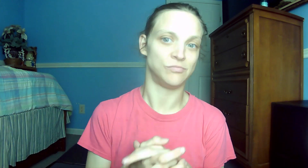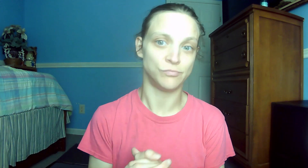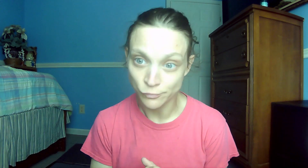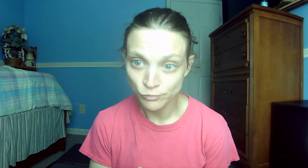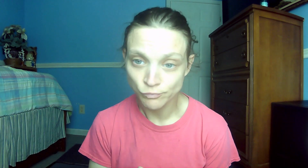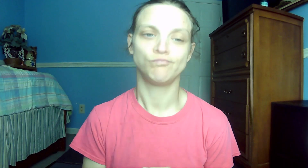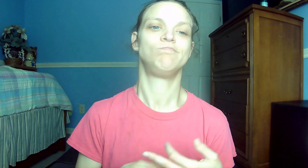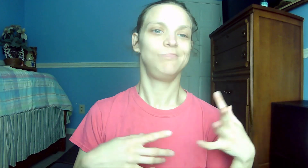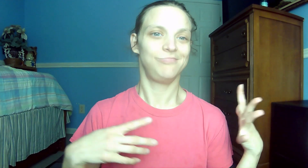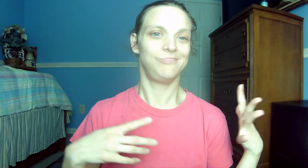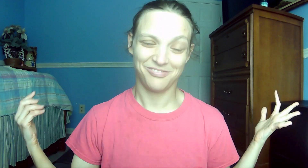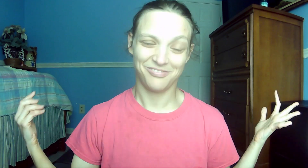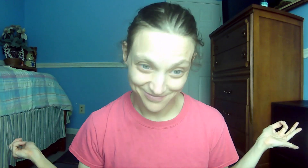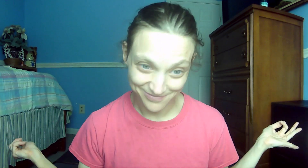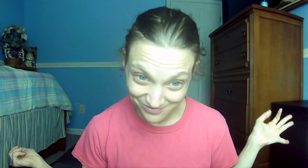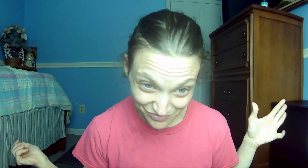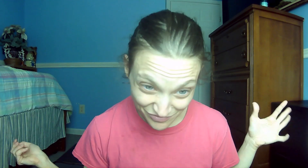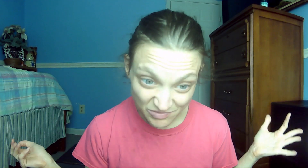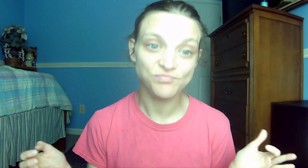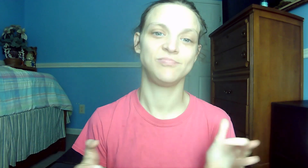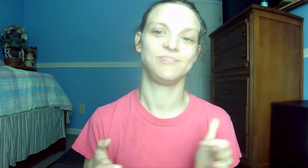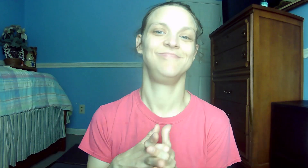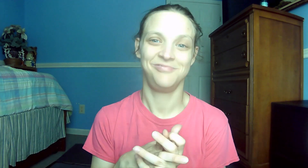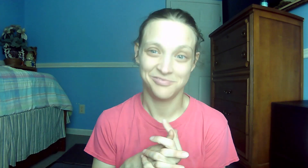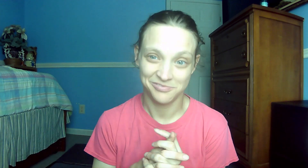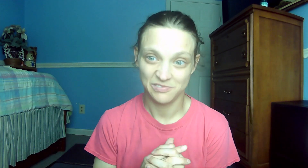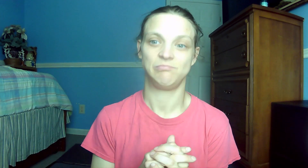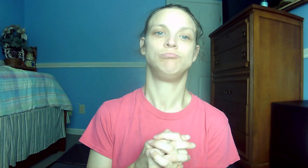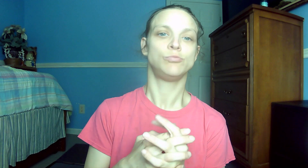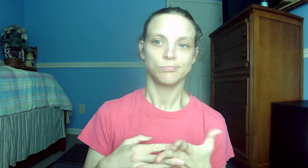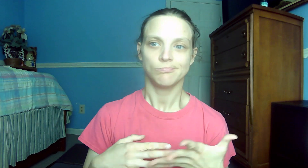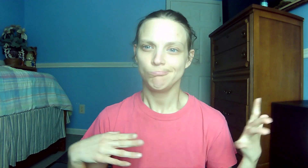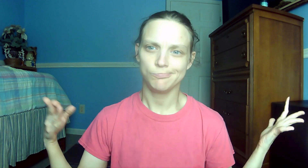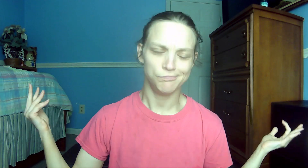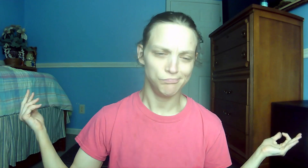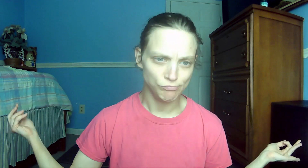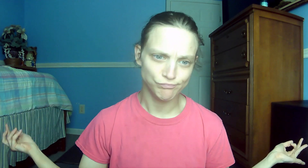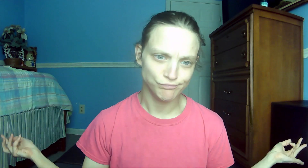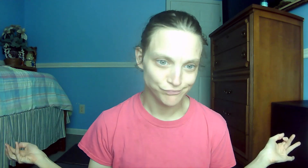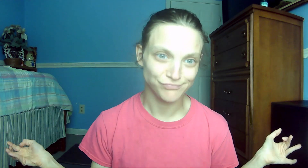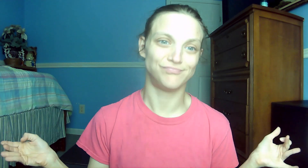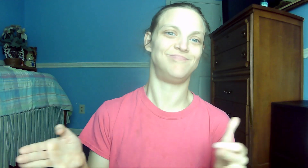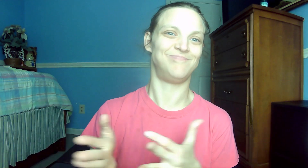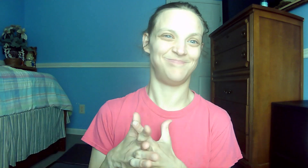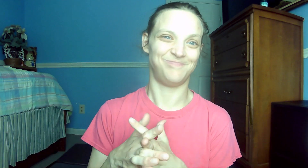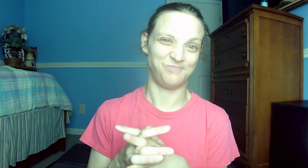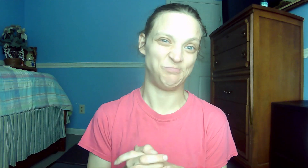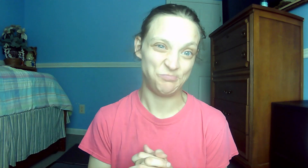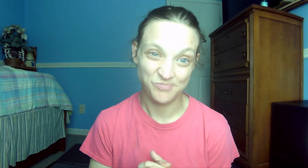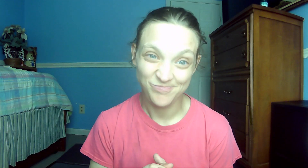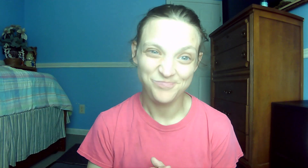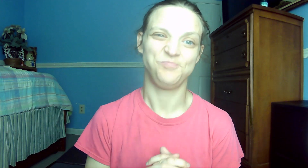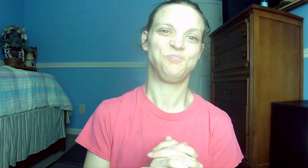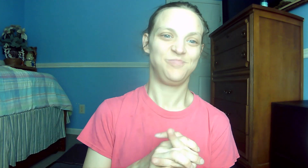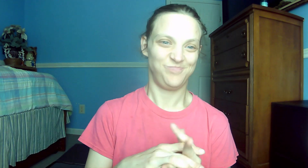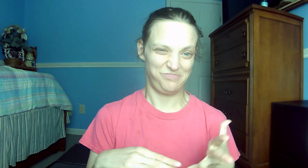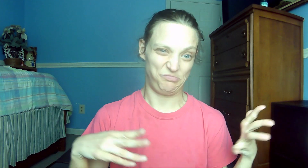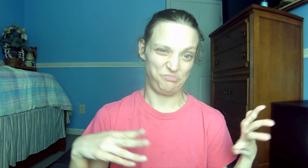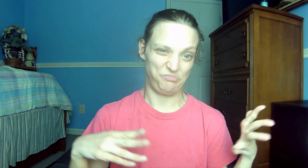Christ Jesus. 45. 8.14 John 17.17 Sanctify them by the